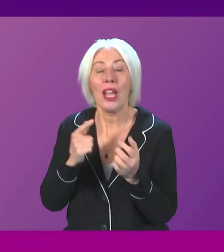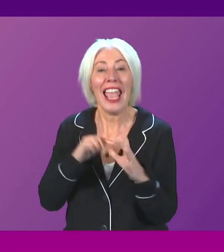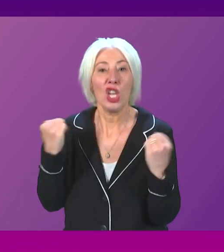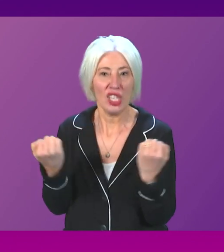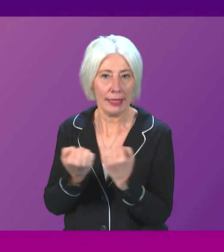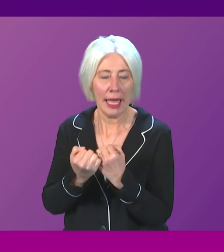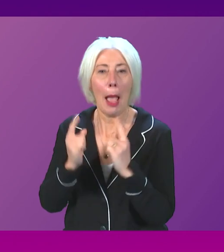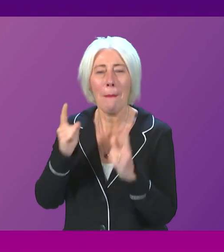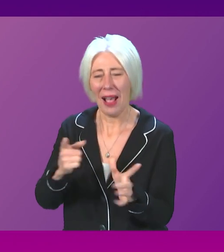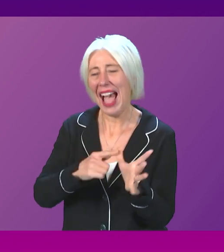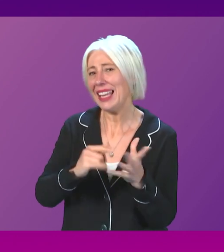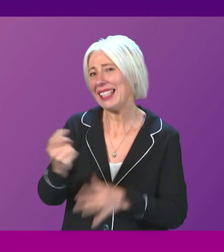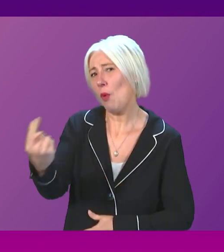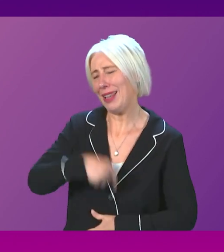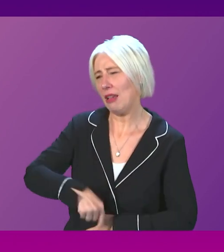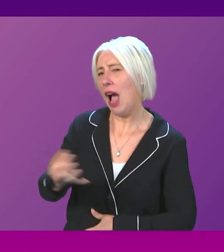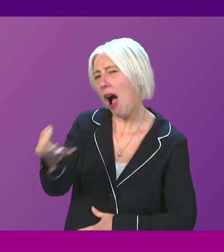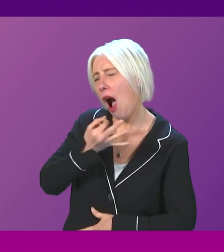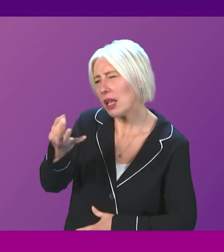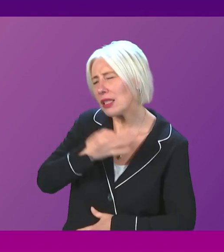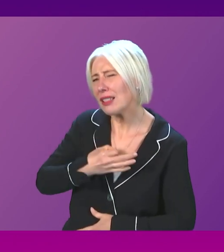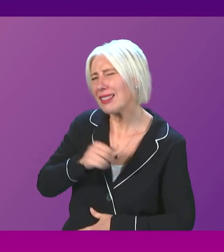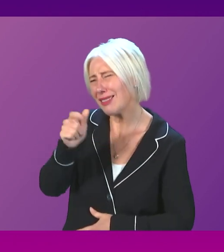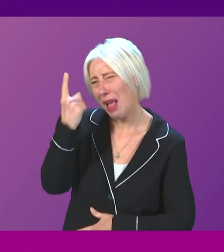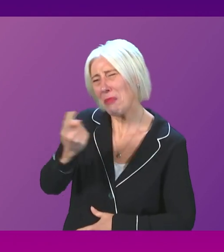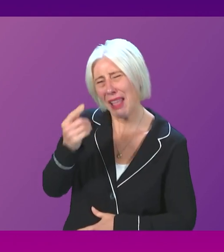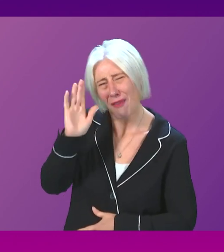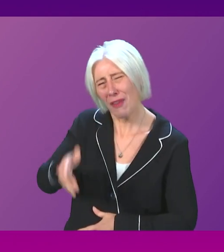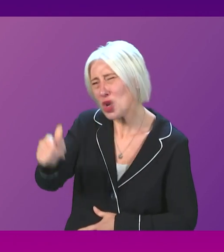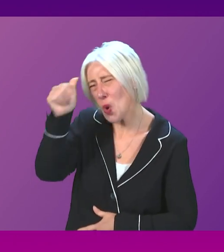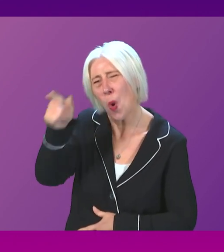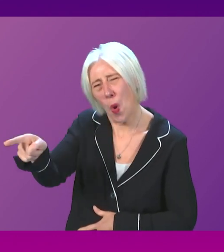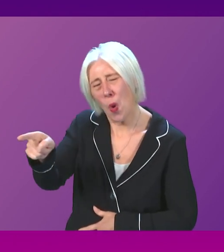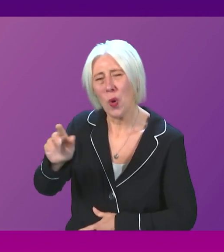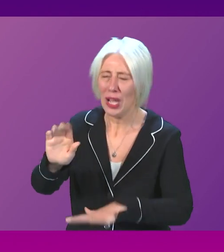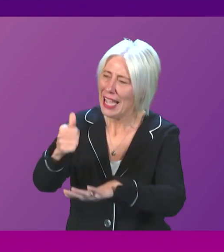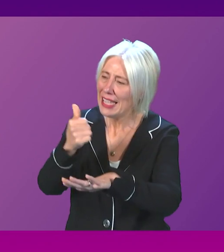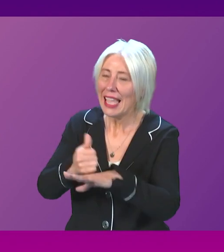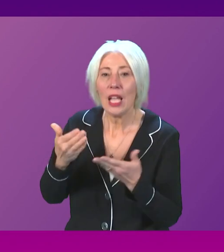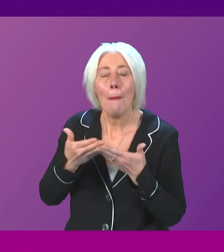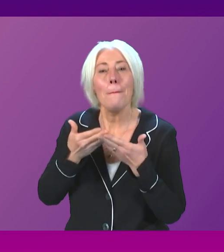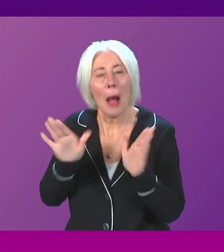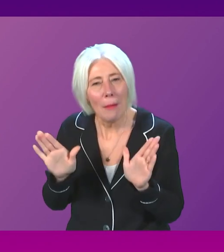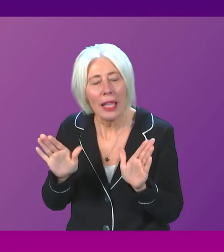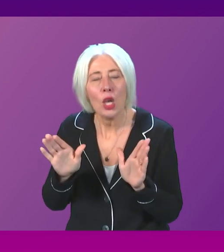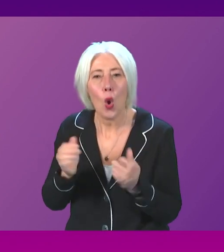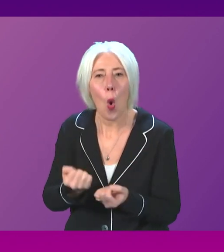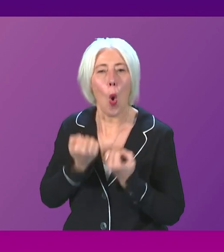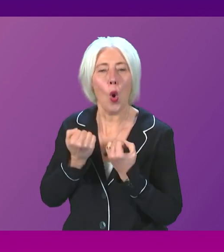here and ask me these questions, surely he must know that to set up a publicly owned generation